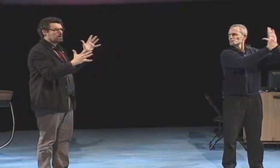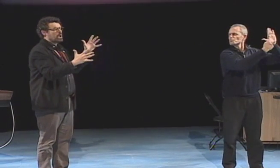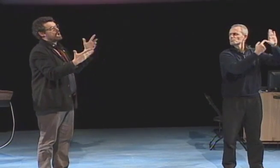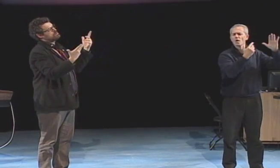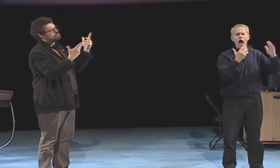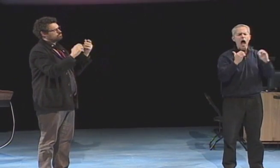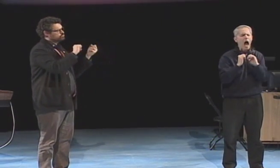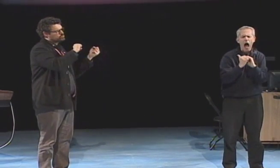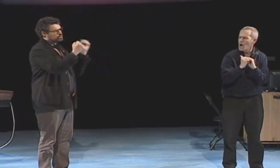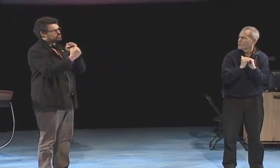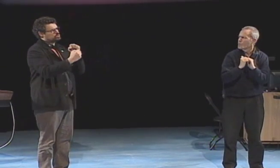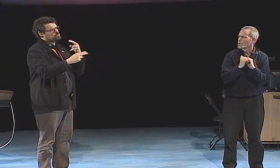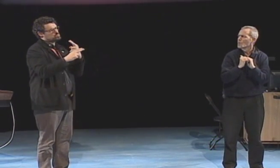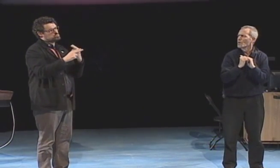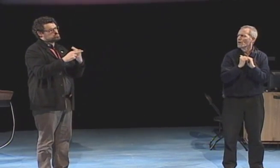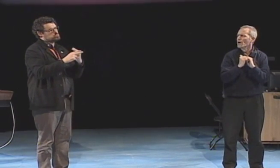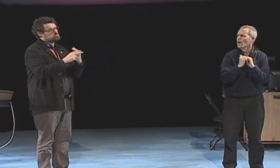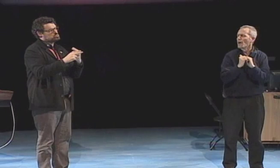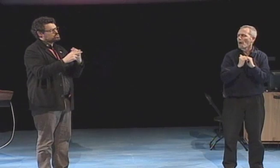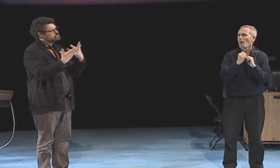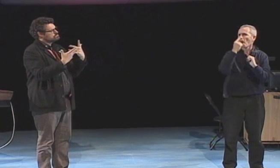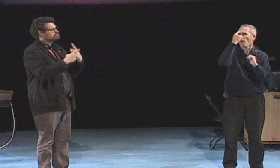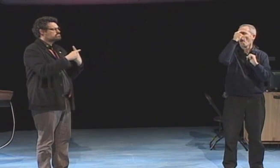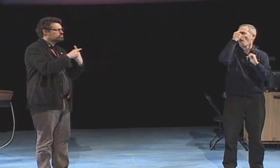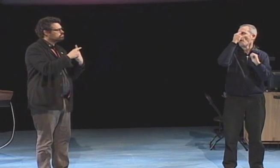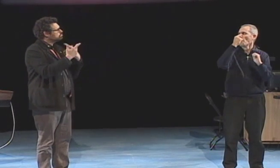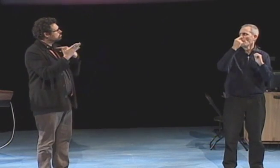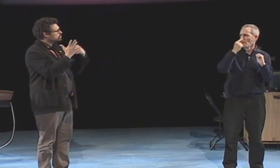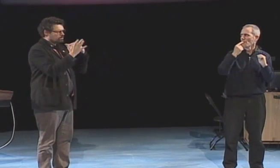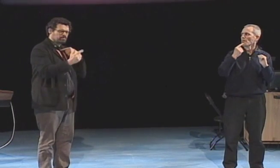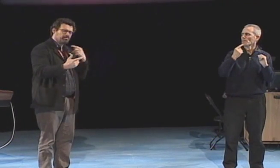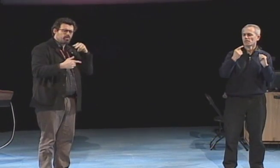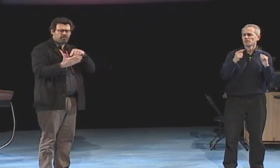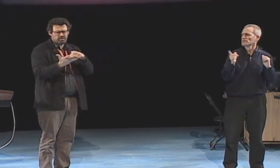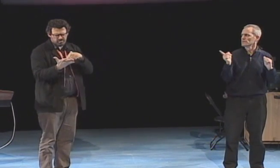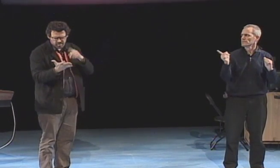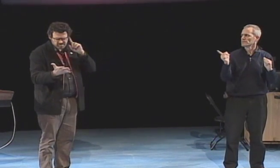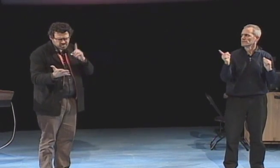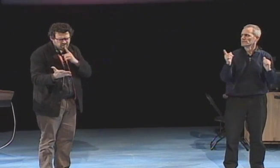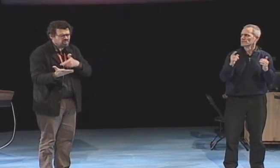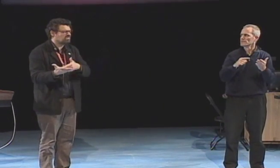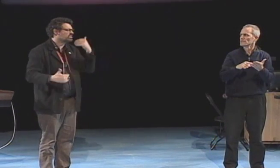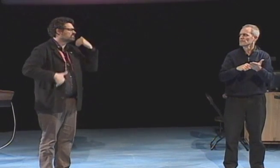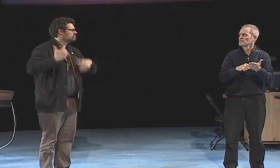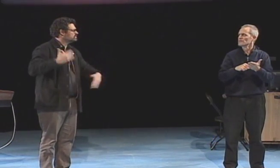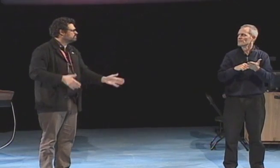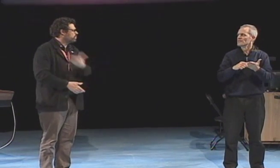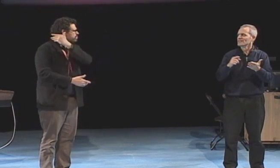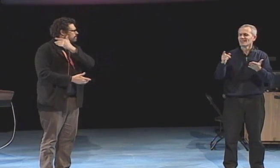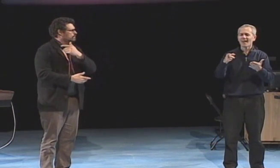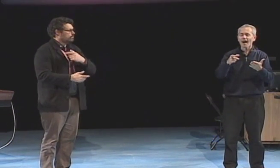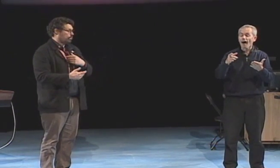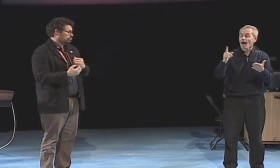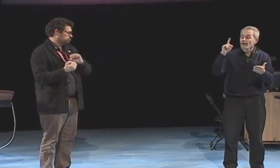oppression and reveal themselves I wanted to assist in this